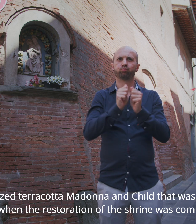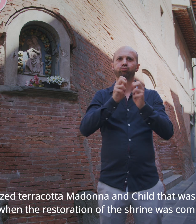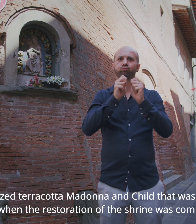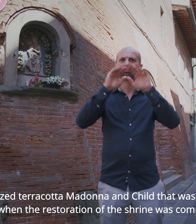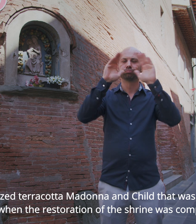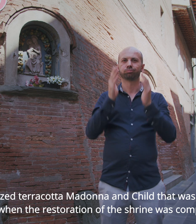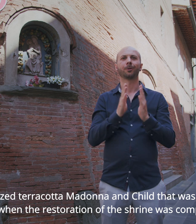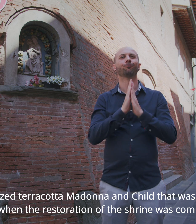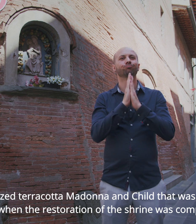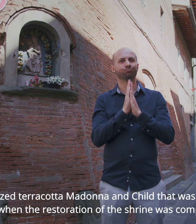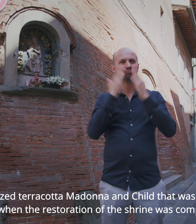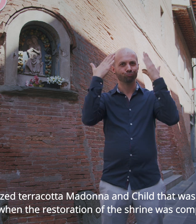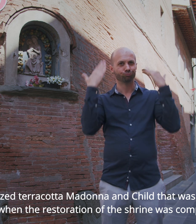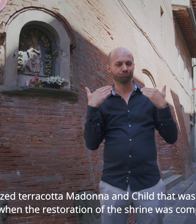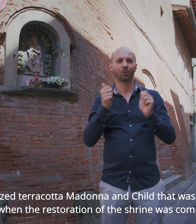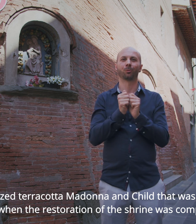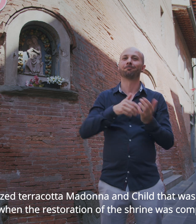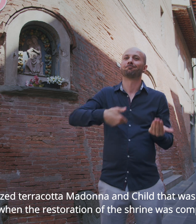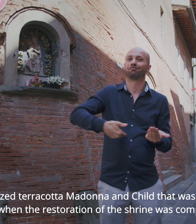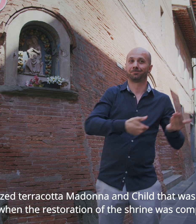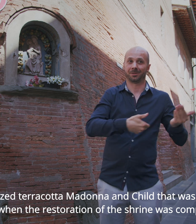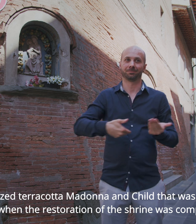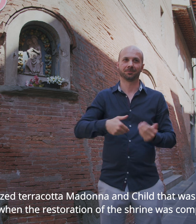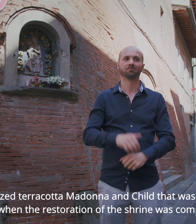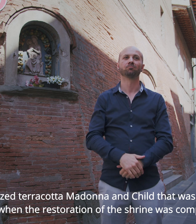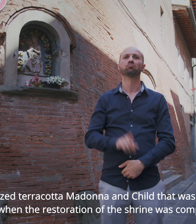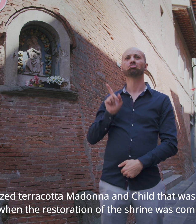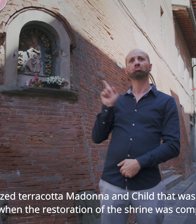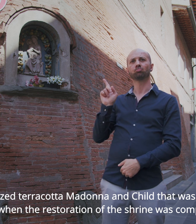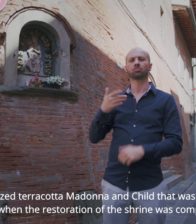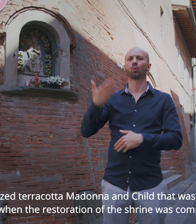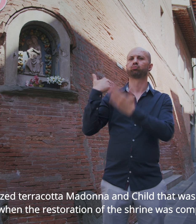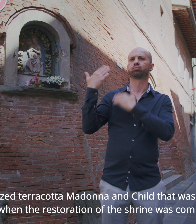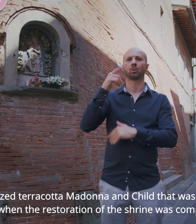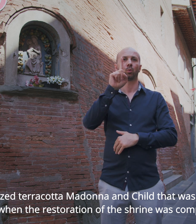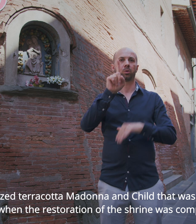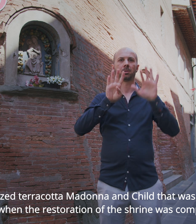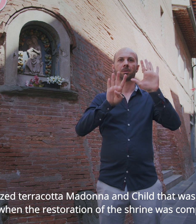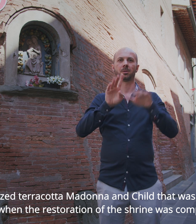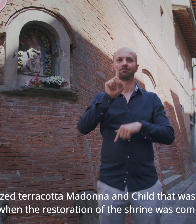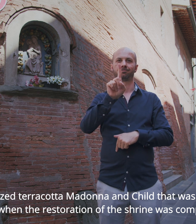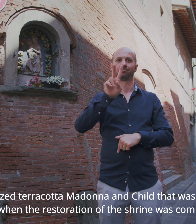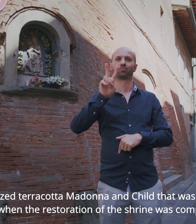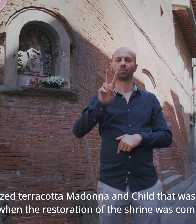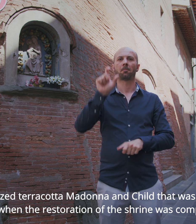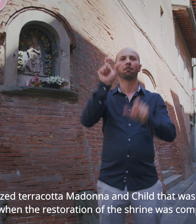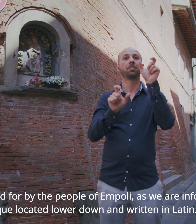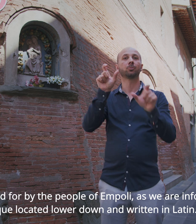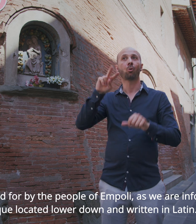Inside it is a glazed terracotta Madonna and Child that was placed there in 1912 when the restoration of the shrine was